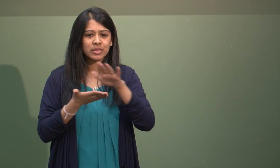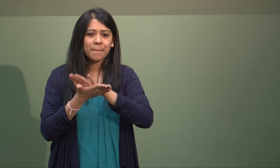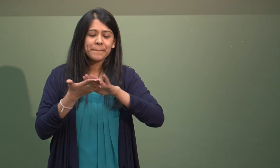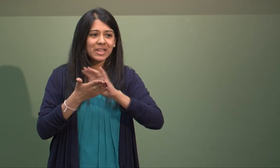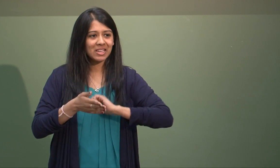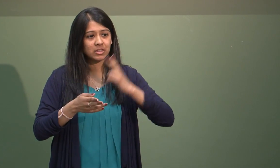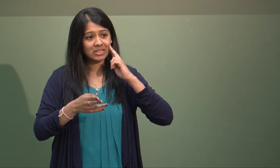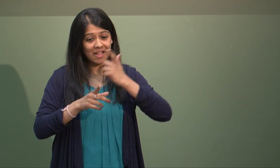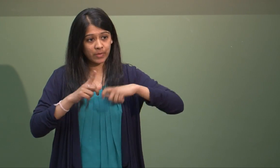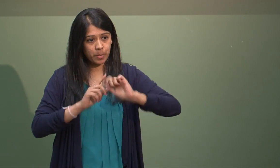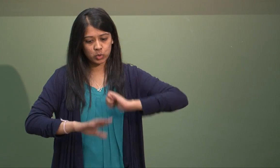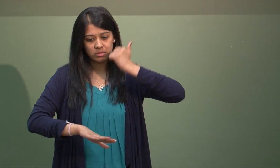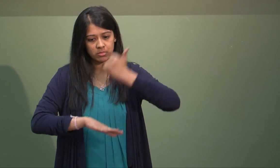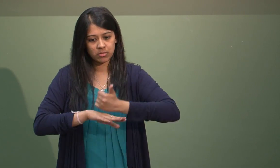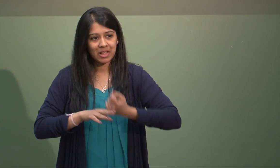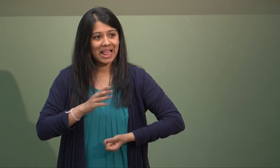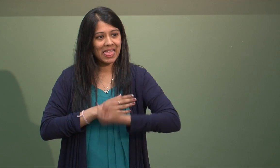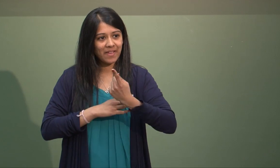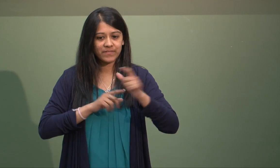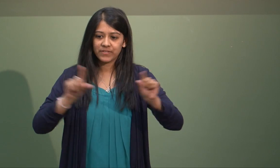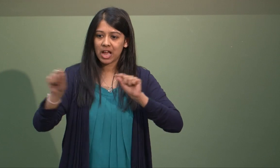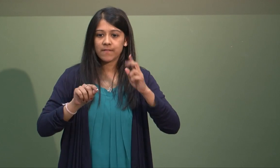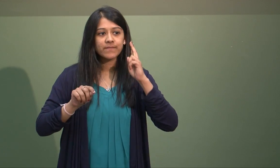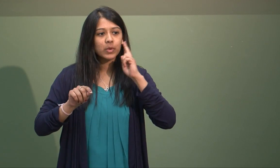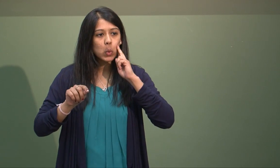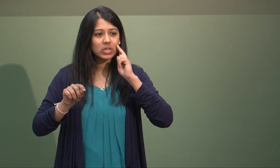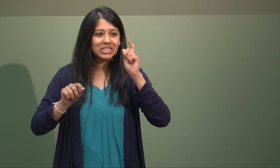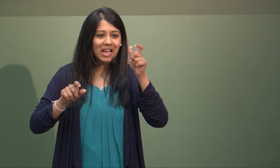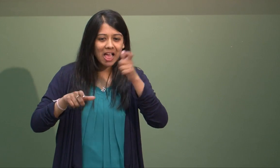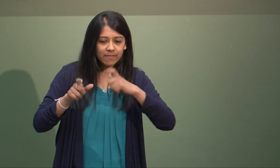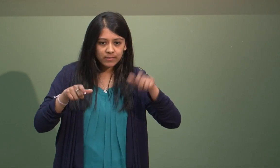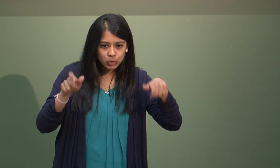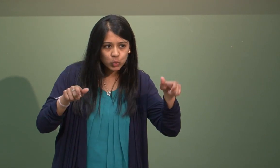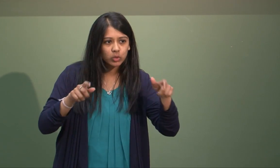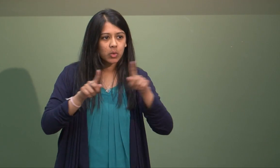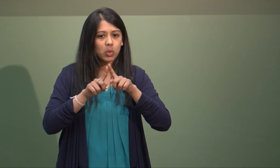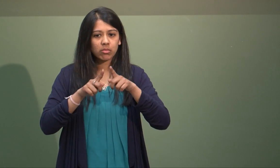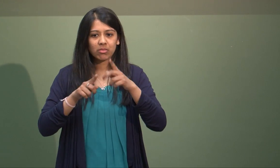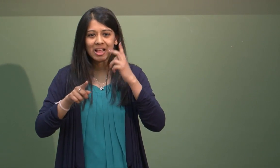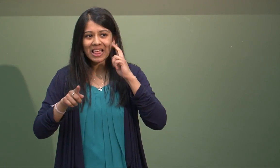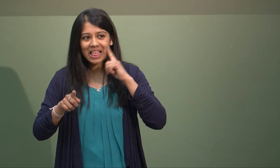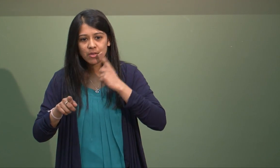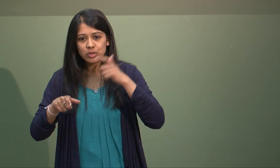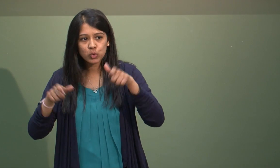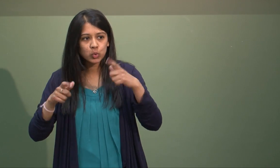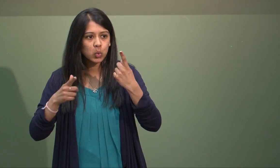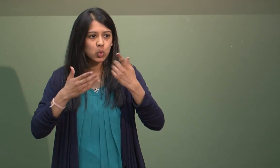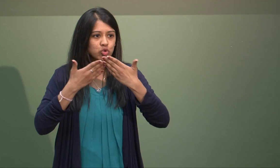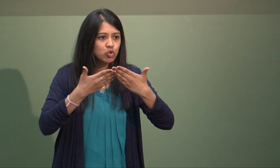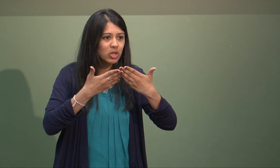Deaf British Sign Language Club. So they set up events and invite people along. They also invite students, deaf and